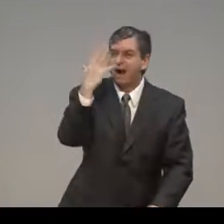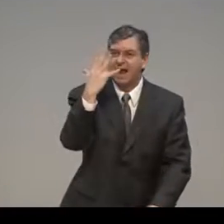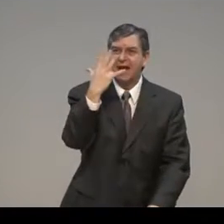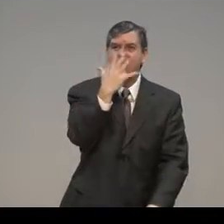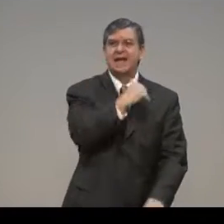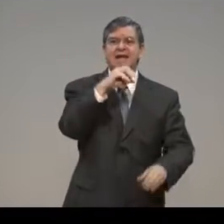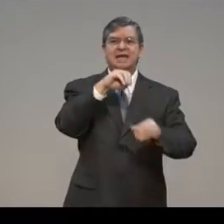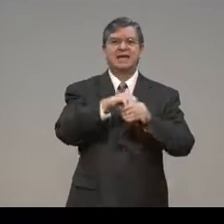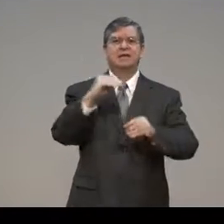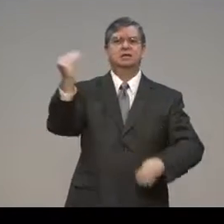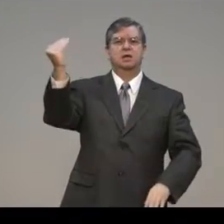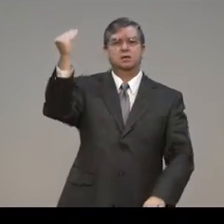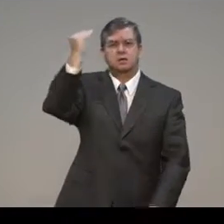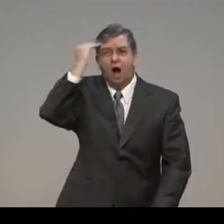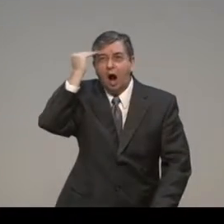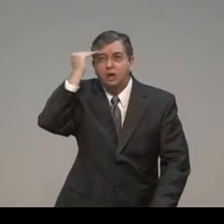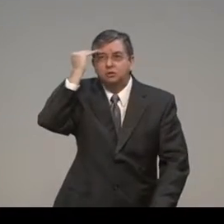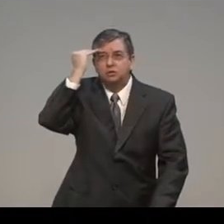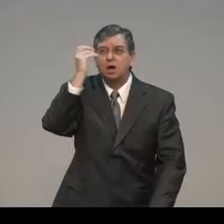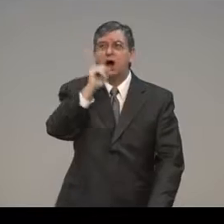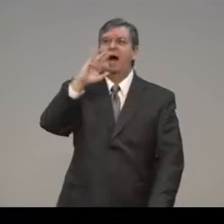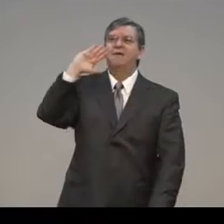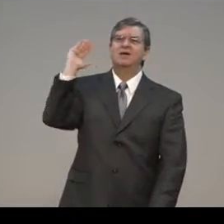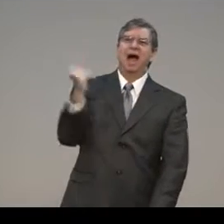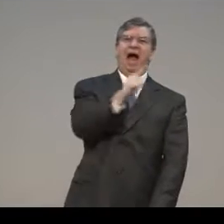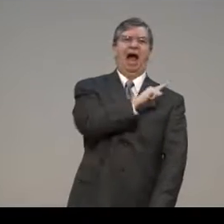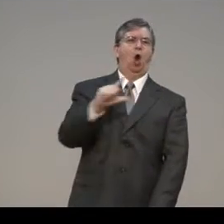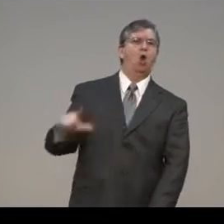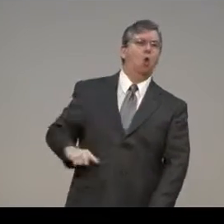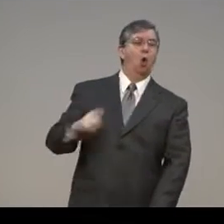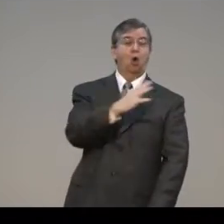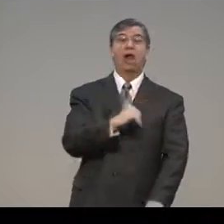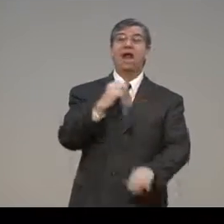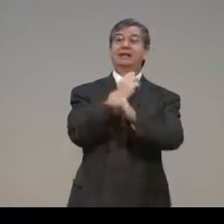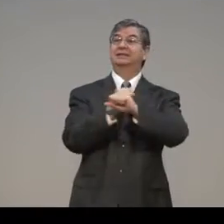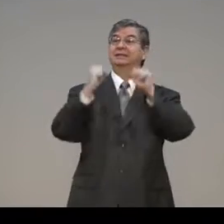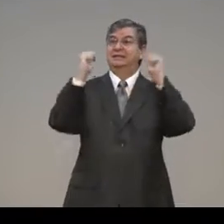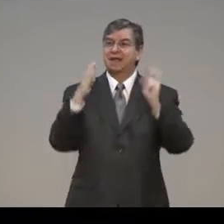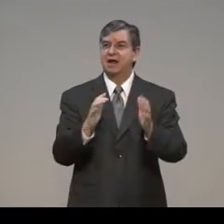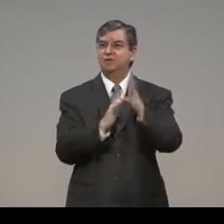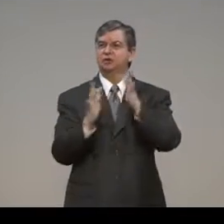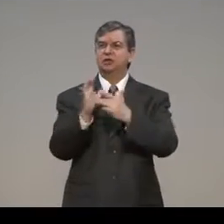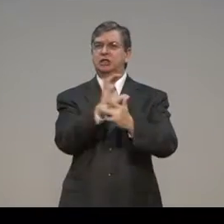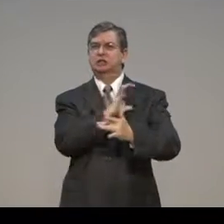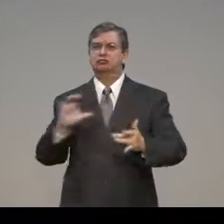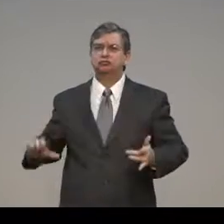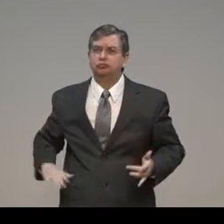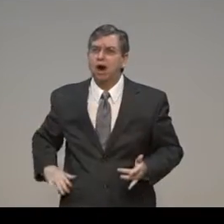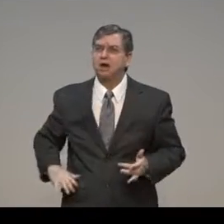it says, to grow in grace and in knowledge of our Lord and Savior, Jesus Christ.